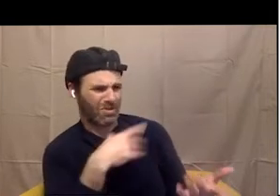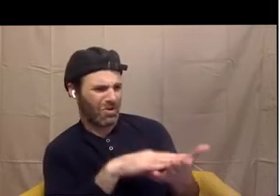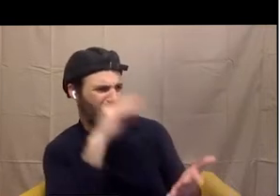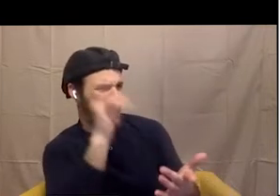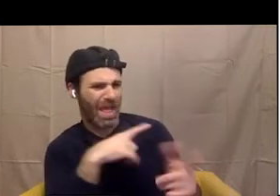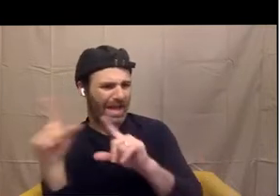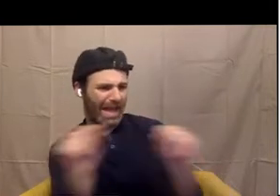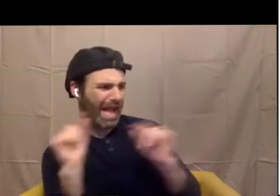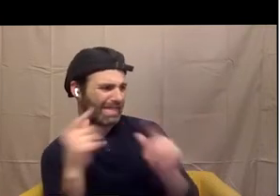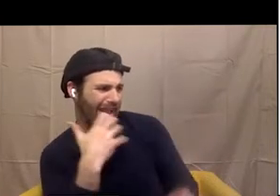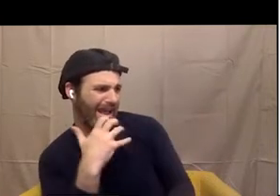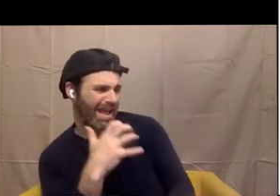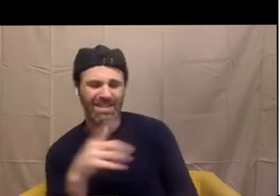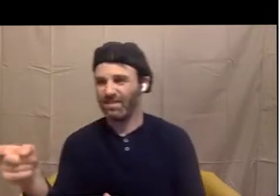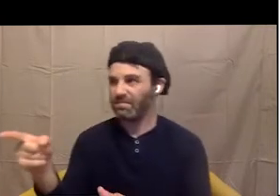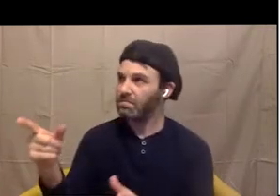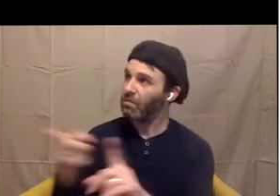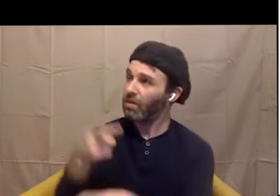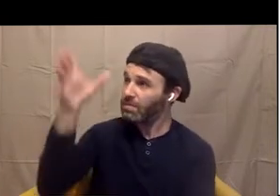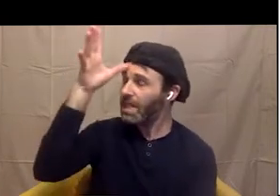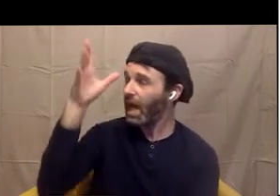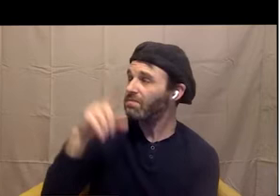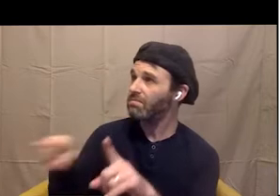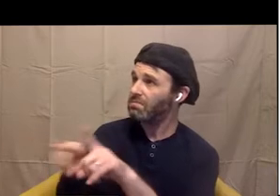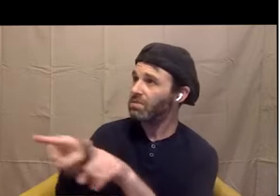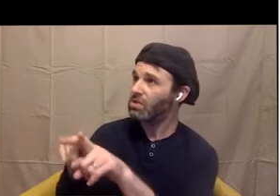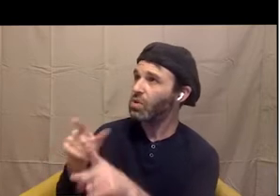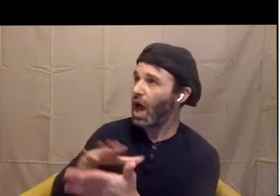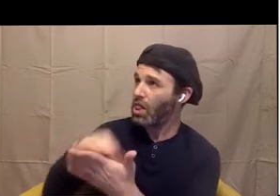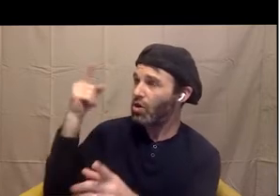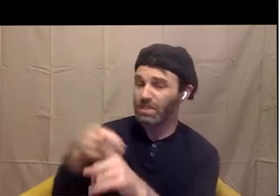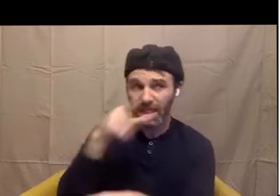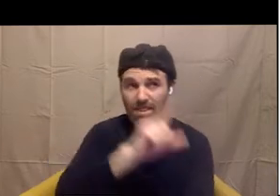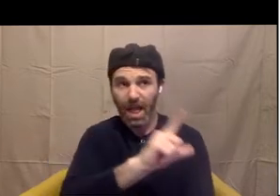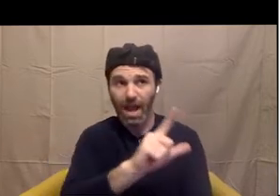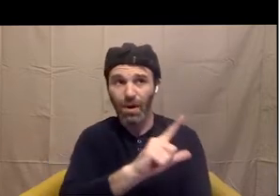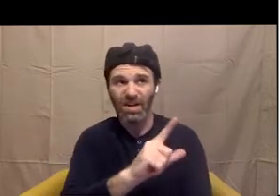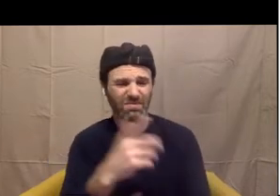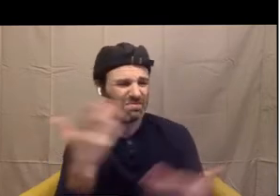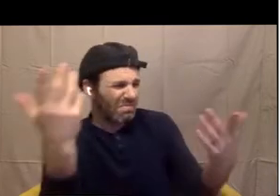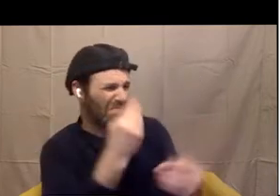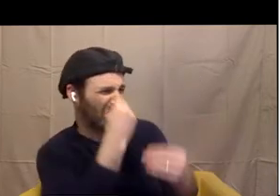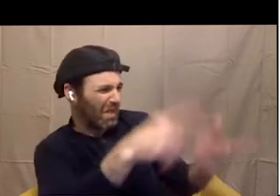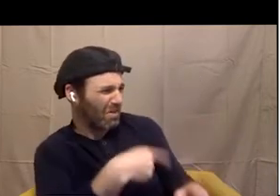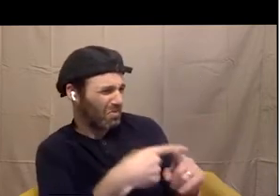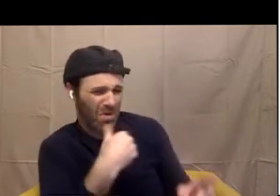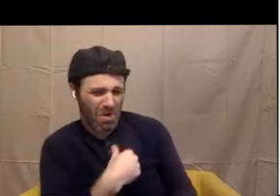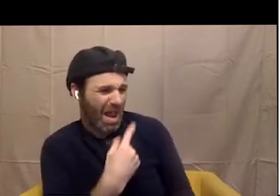And I read about it at the library. Who cares? We don't have those kinds of ears and noses. Well, I, for